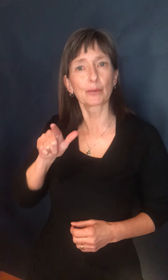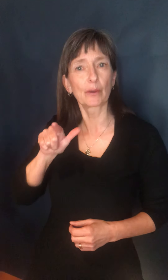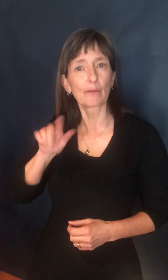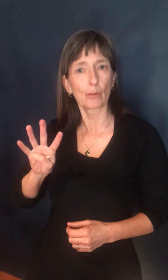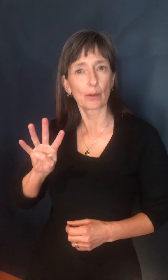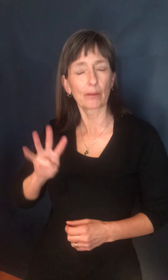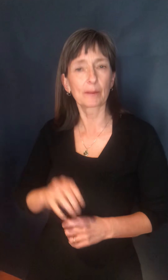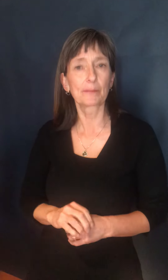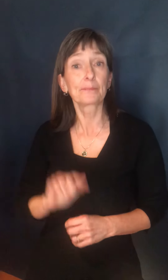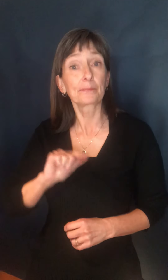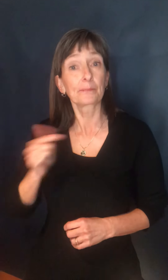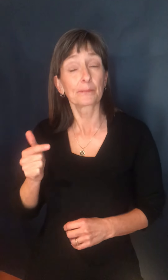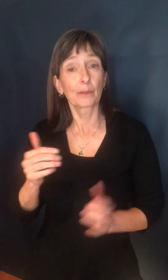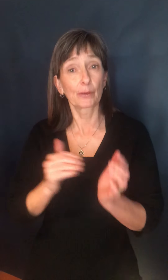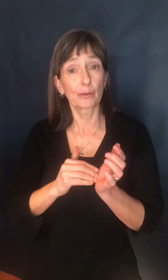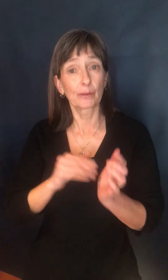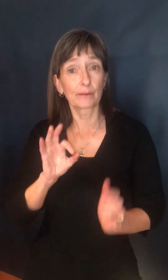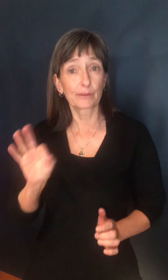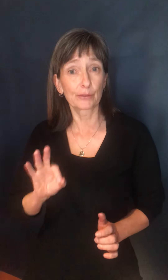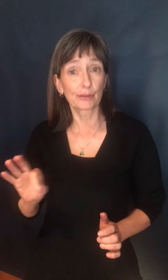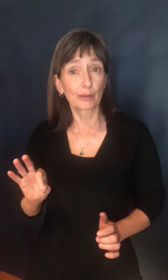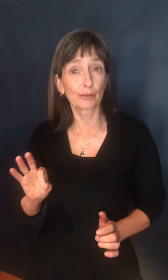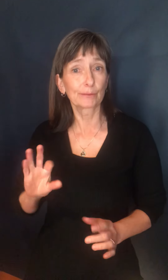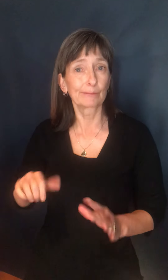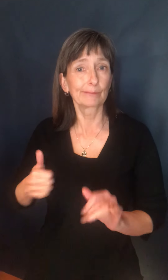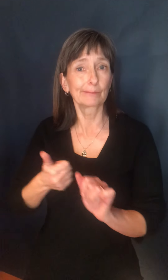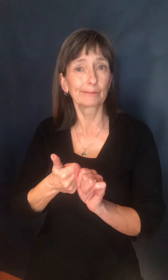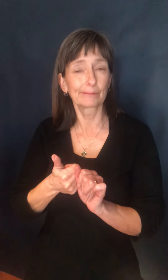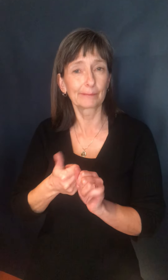things over to Dr. Fitzgerald to give her latest update on today's numbers.